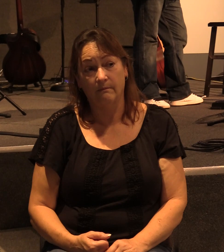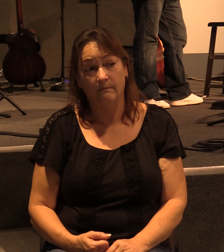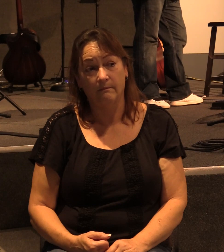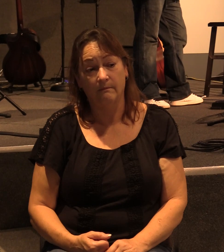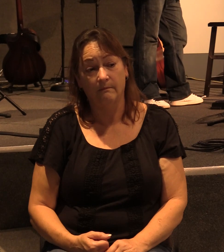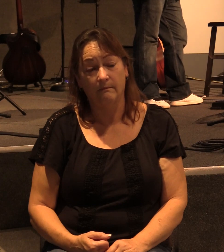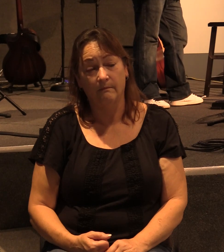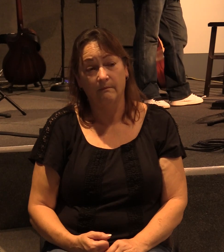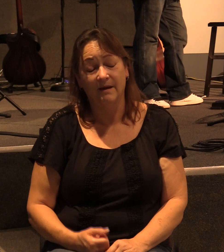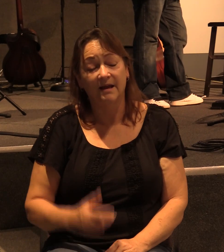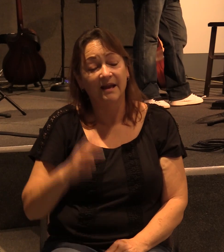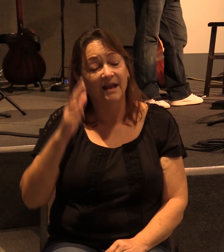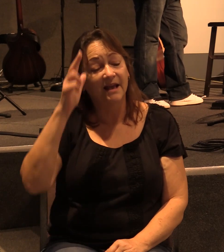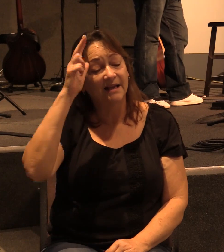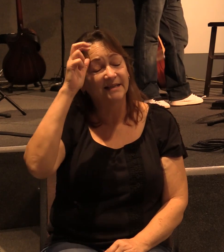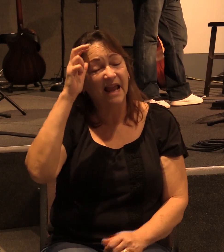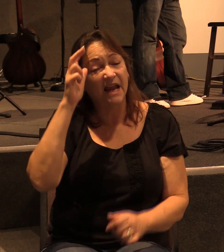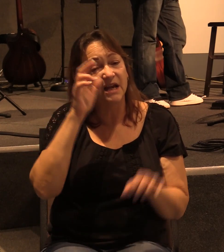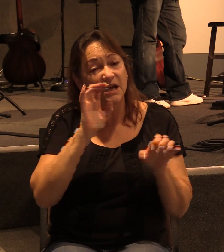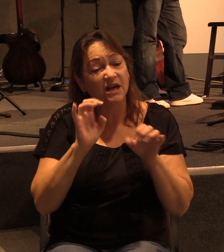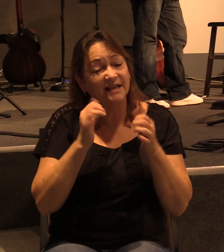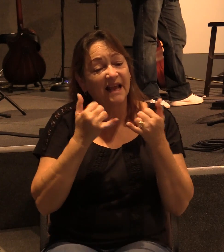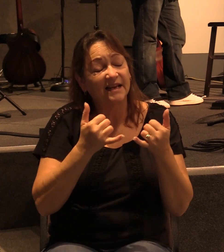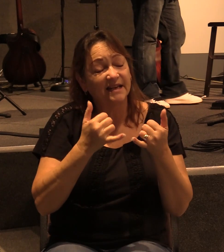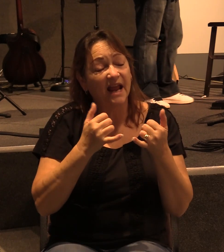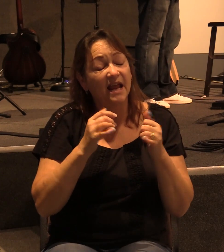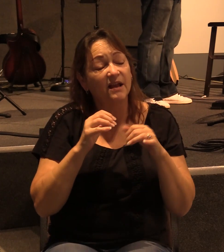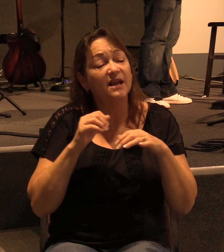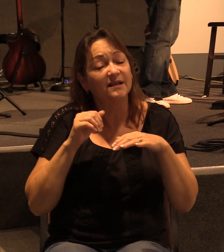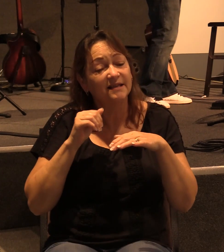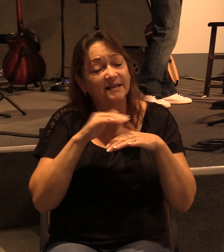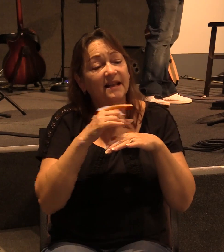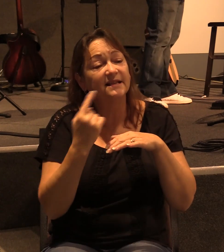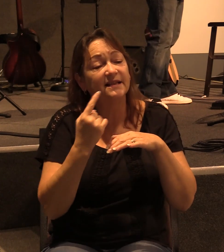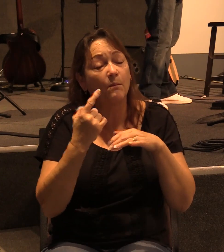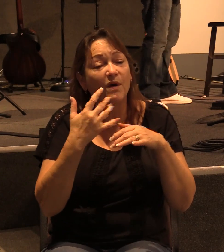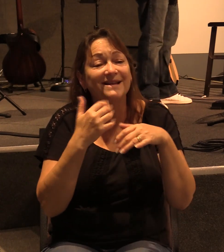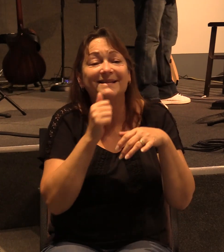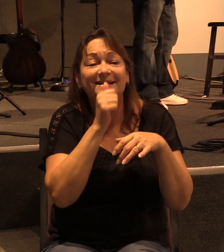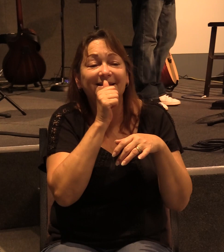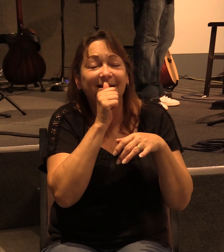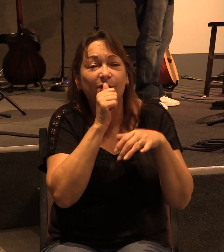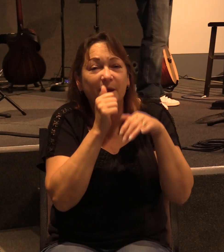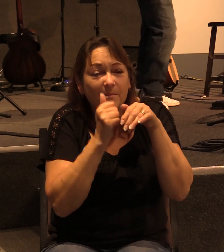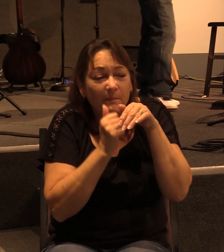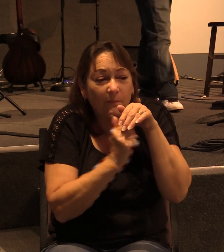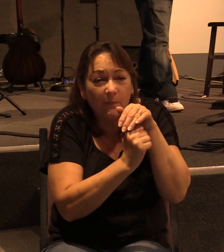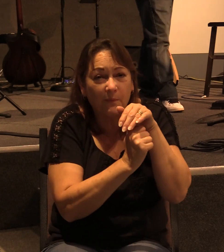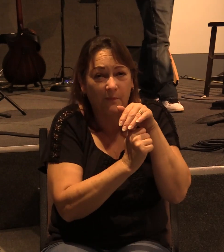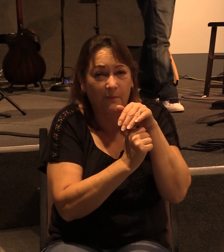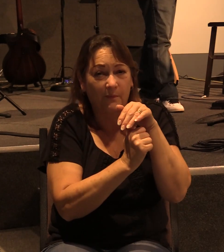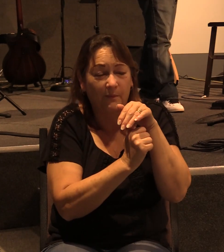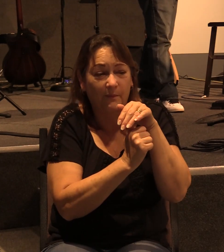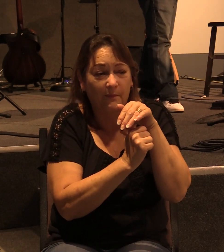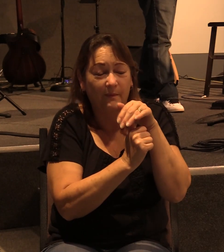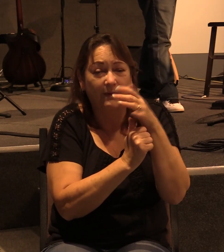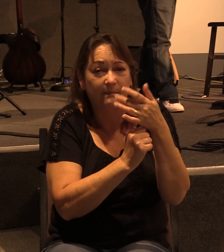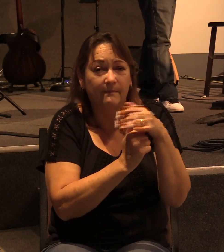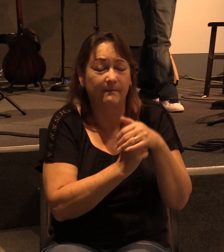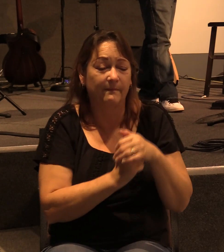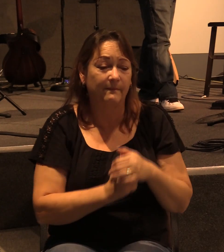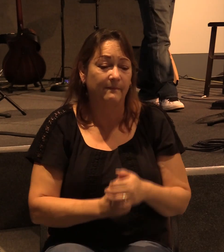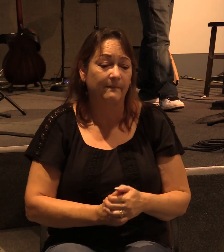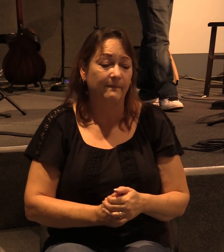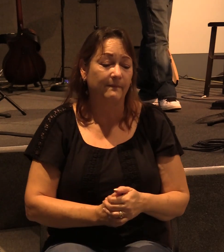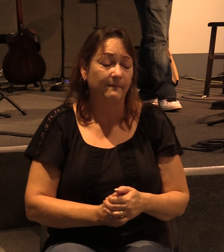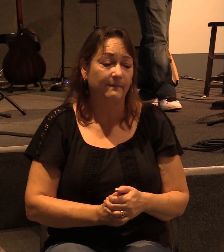And that's what Satan does today, guys. He'll send someone into the church secretly, undercover, or like Paul says, by stealth.